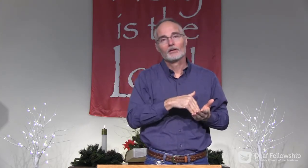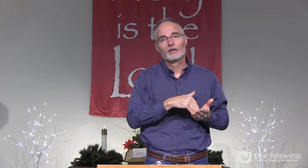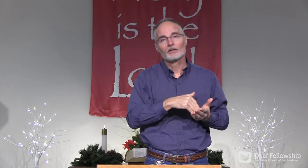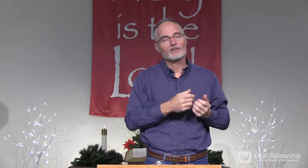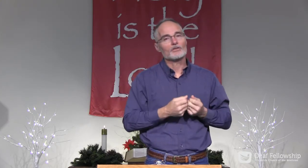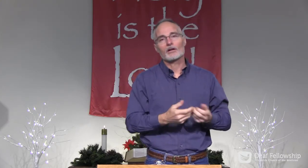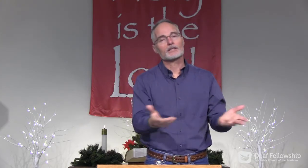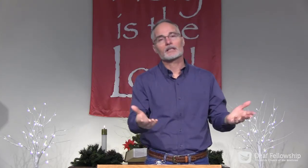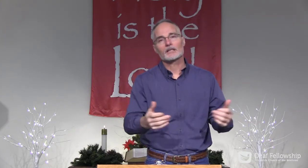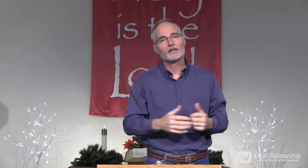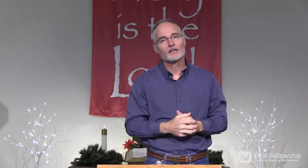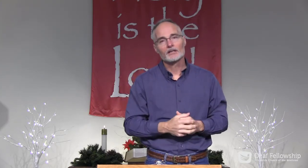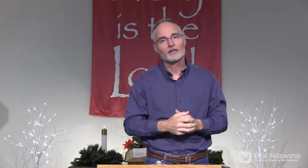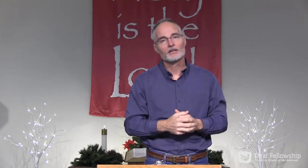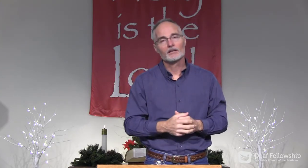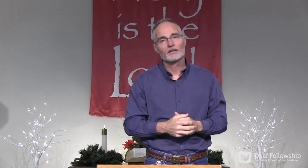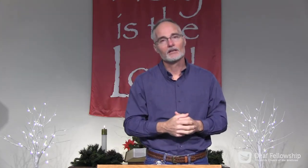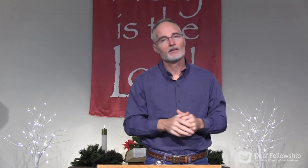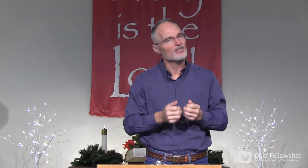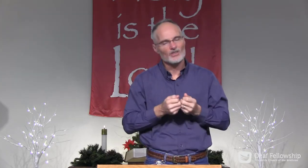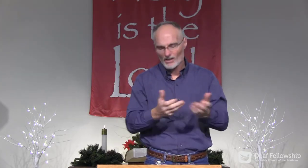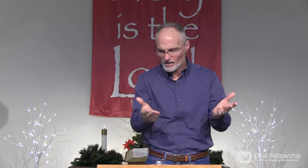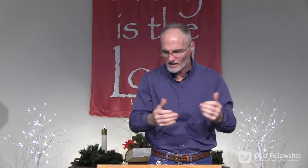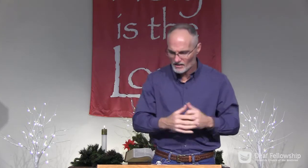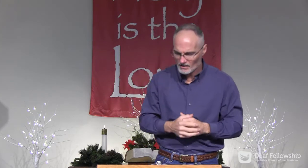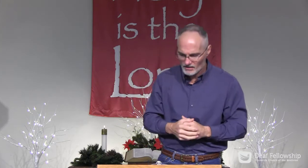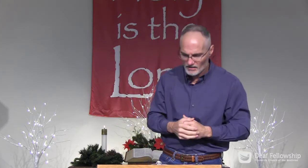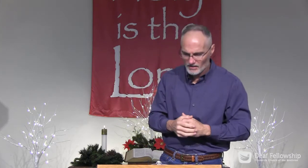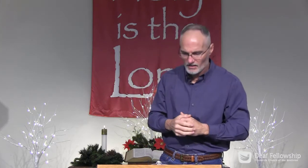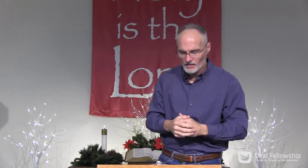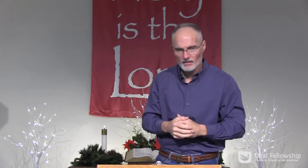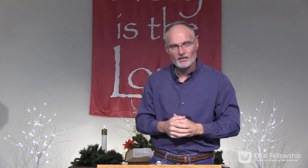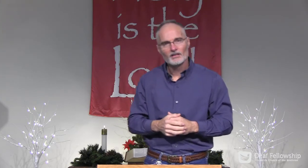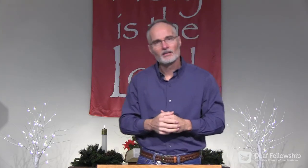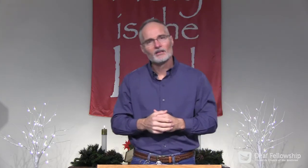all over again. It's exhausting. It's an exhausting cycle.